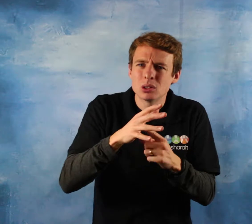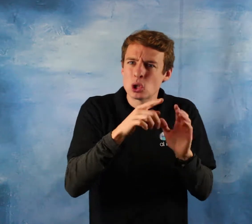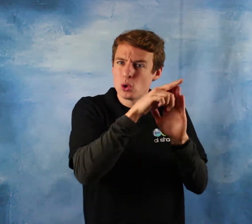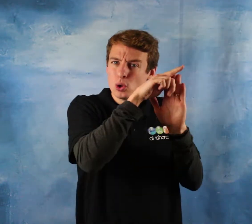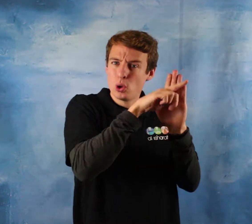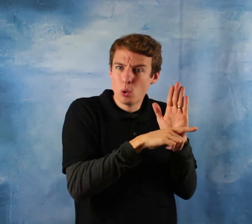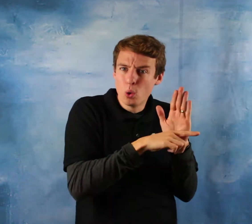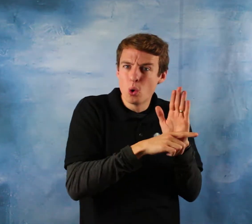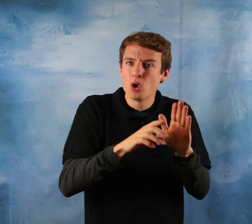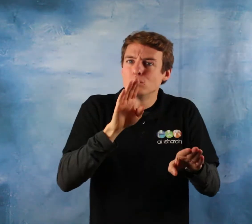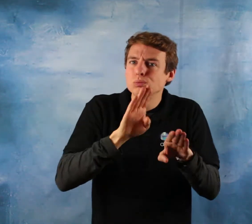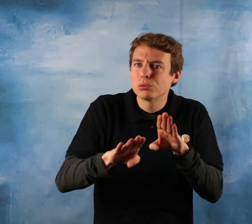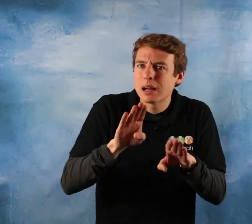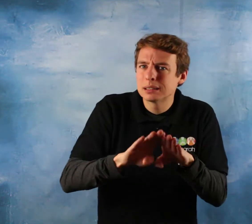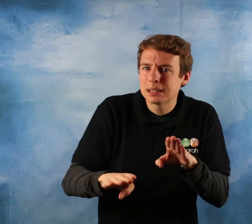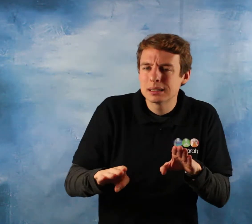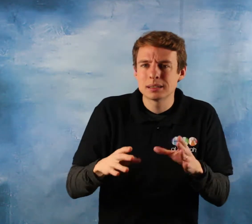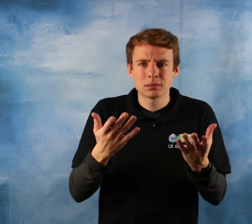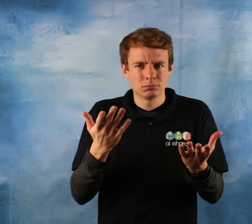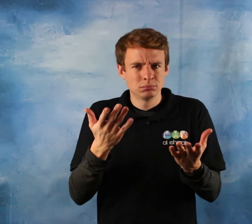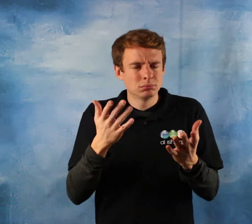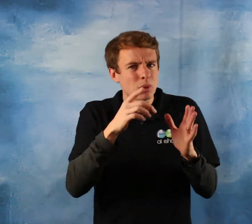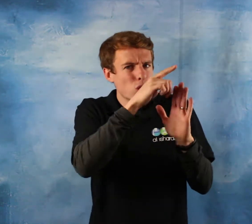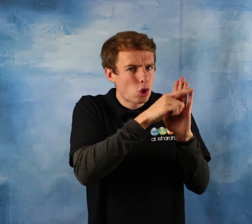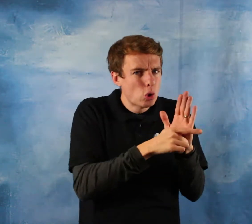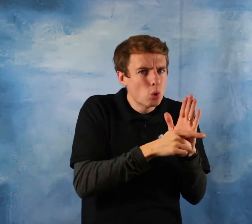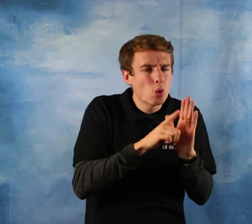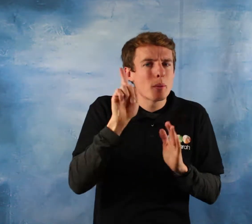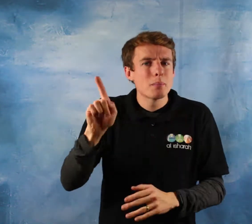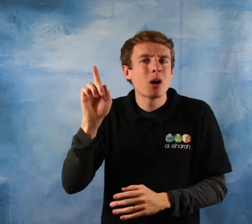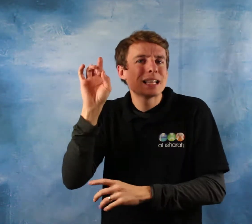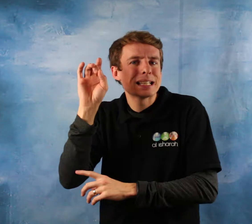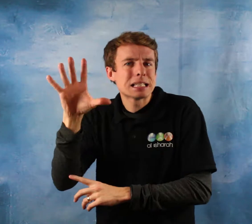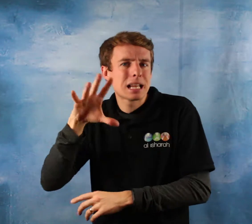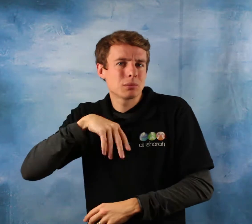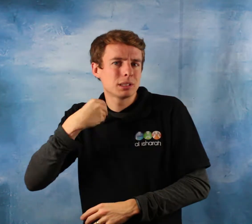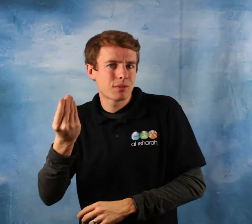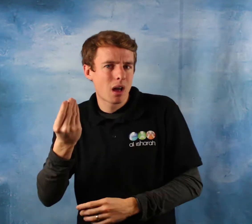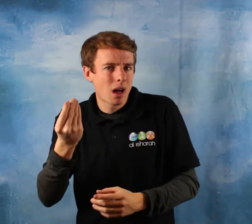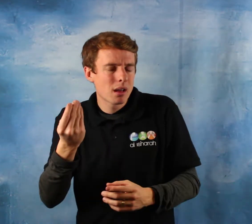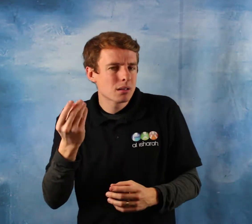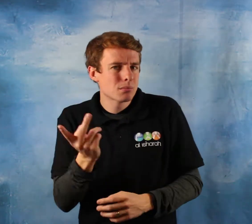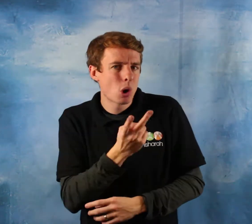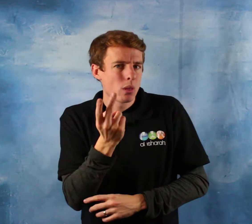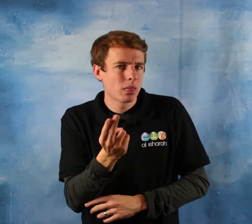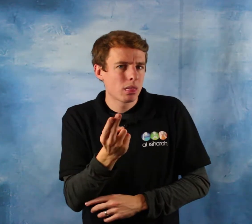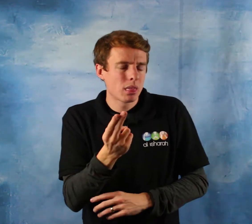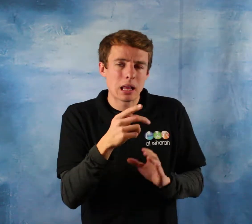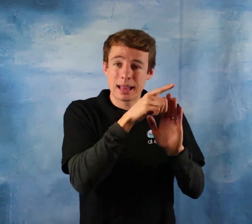and in a divine sense. Justice in the legal sense not only